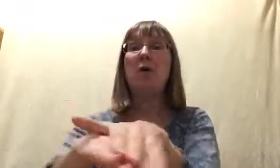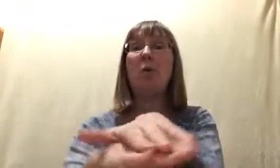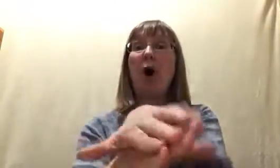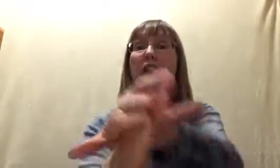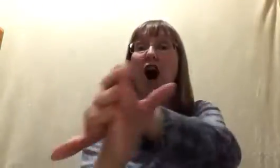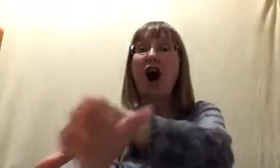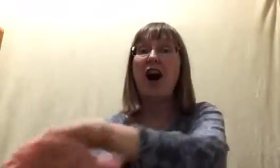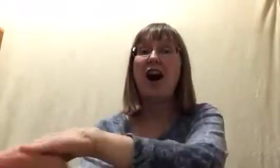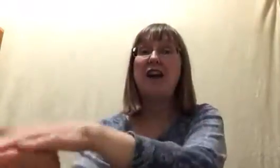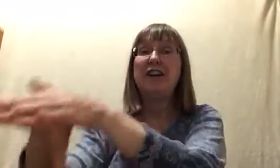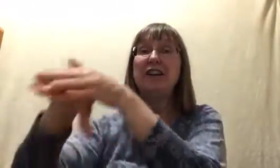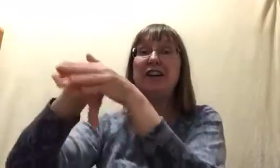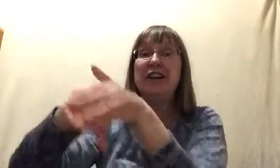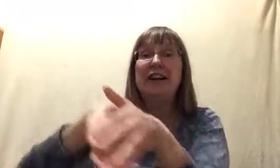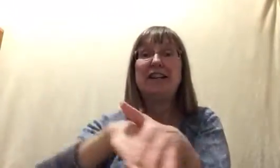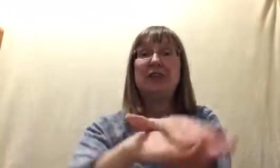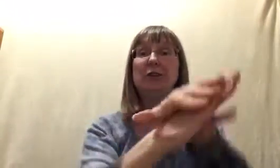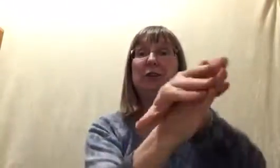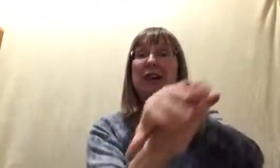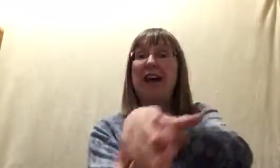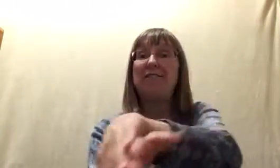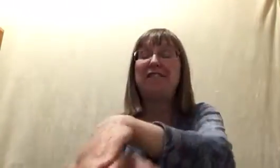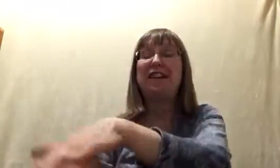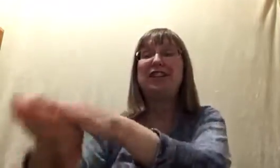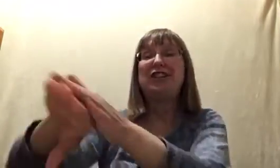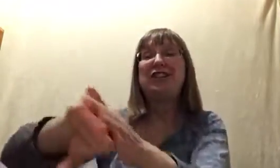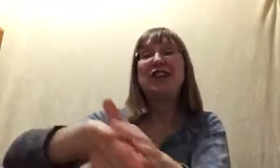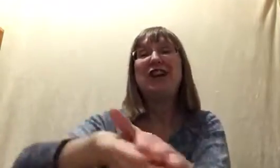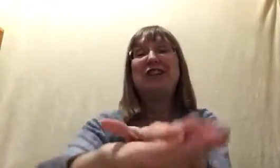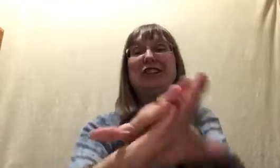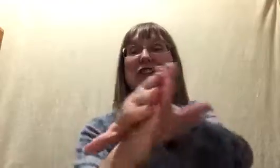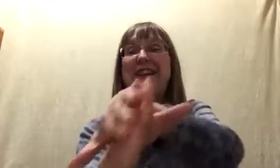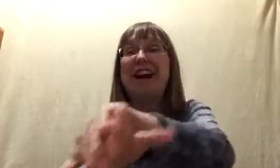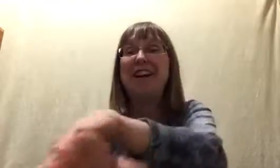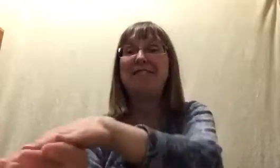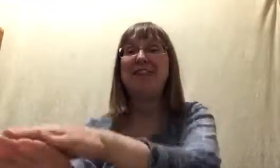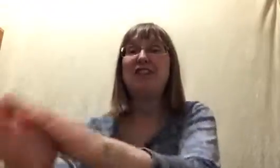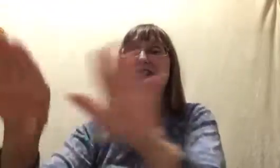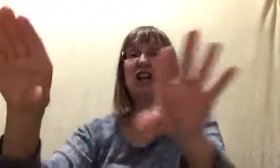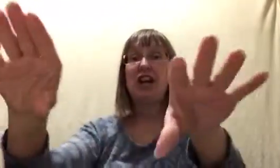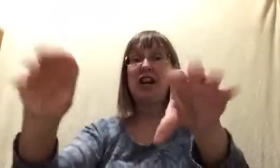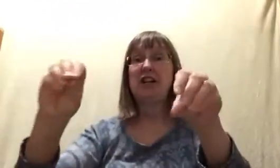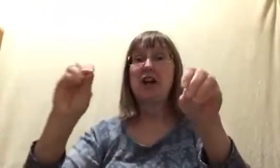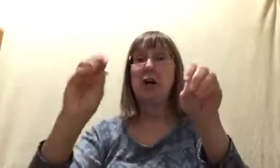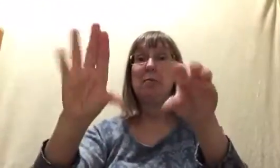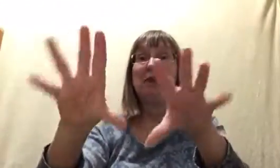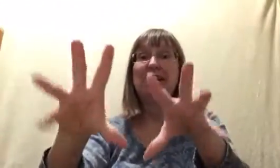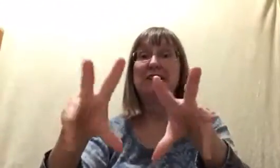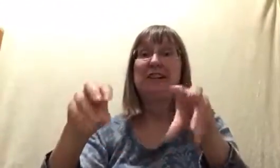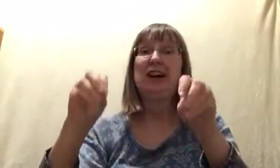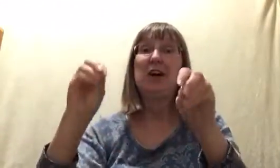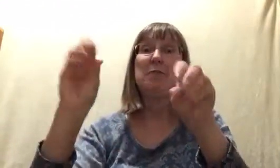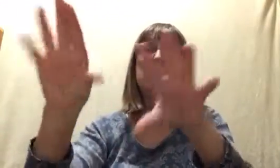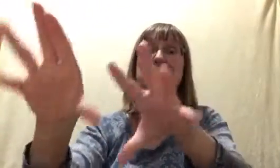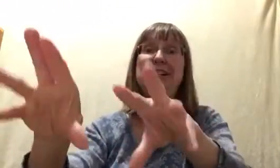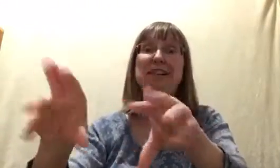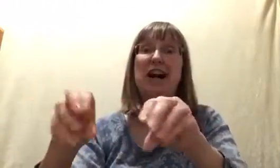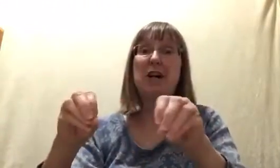water. A tuna fish, a tuna fish, gulp, gulp, gulp.